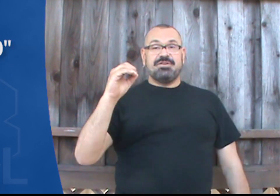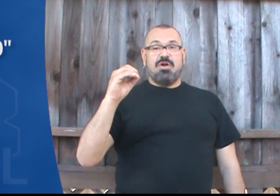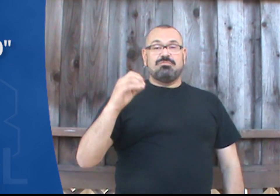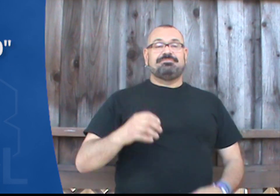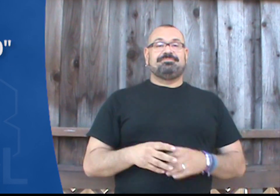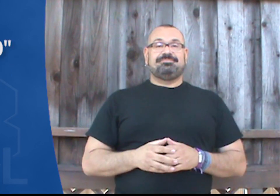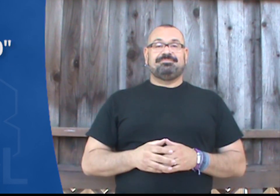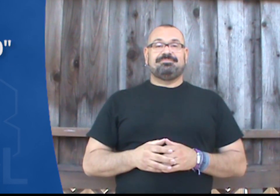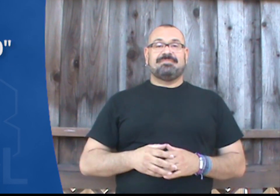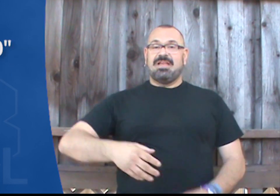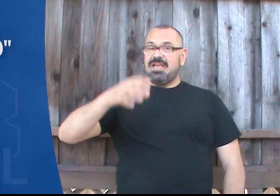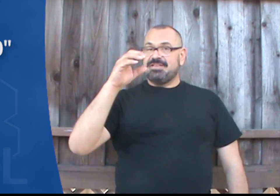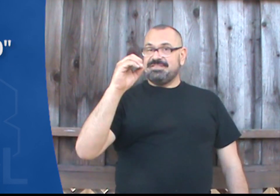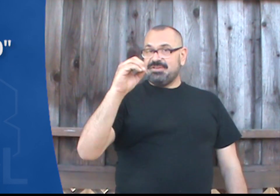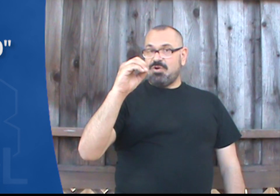Have. Zero.